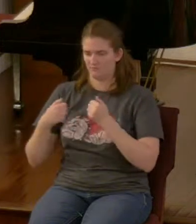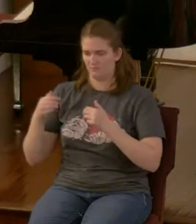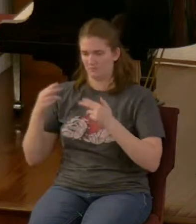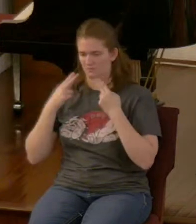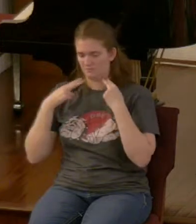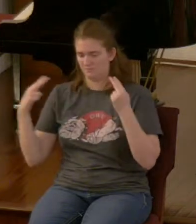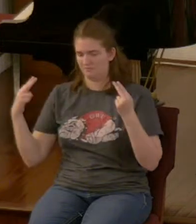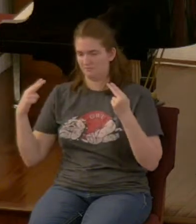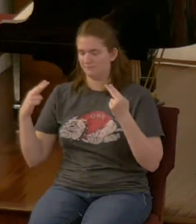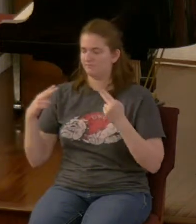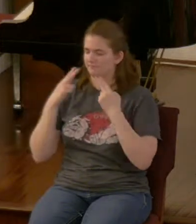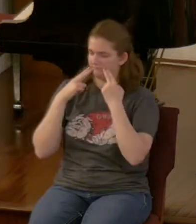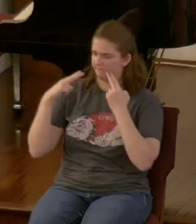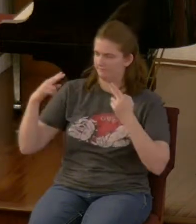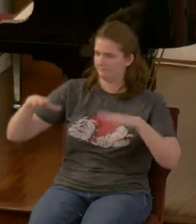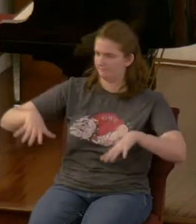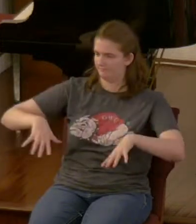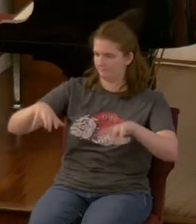kingdom